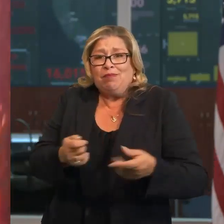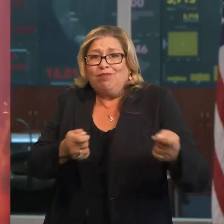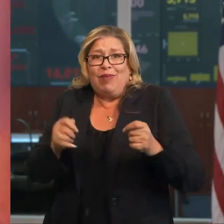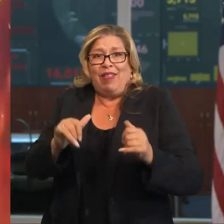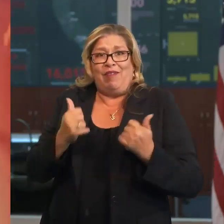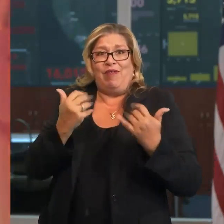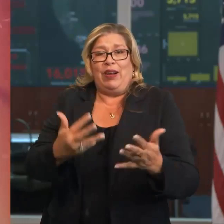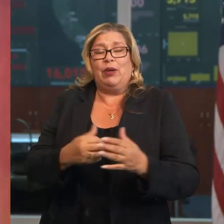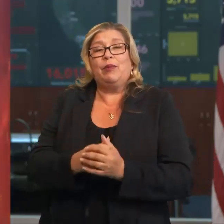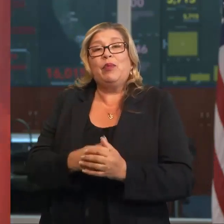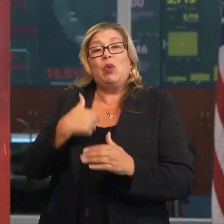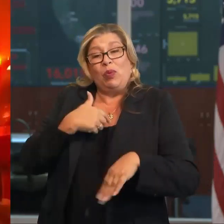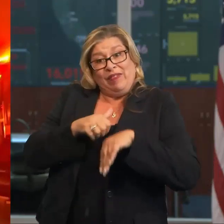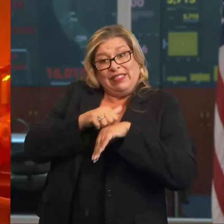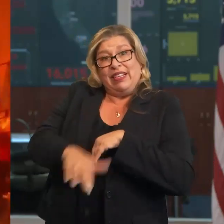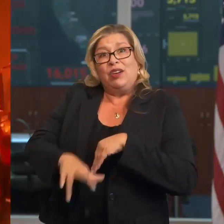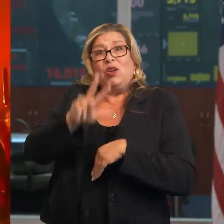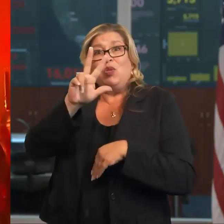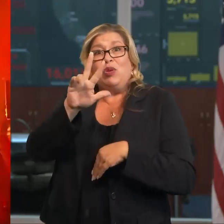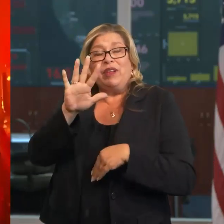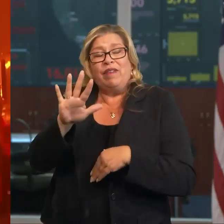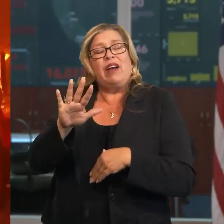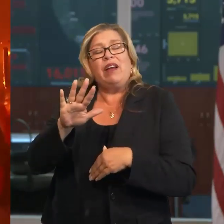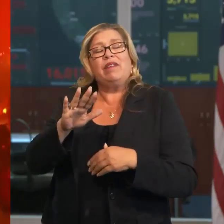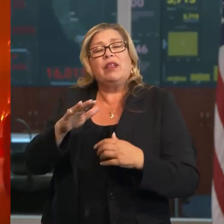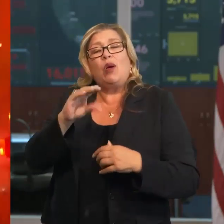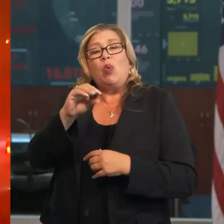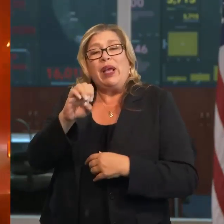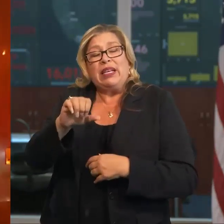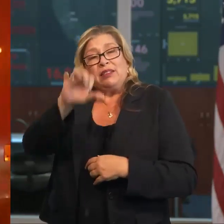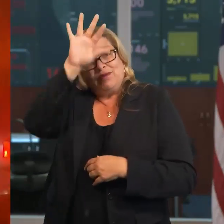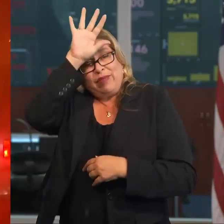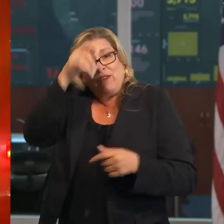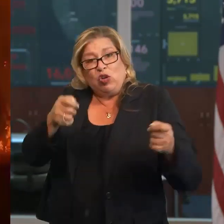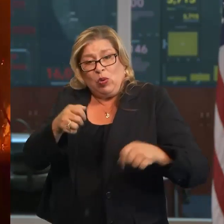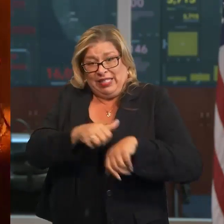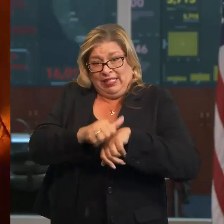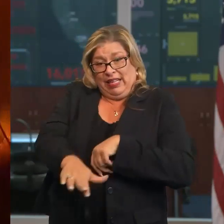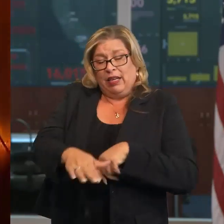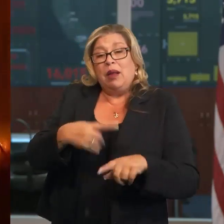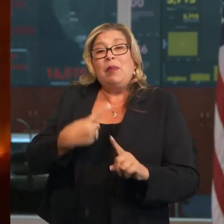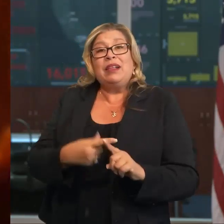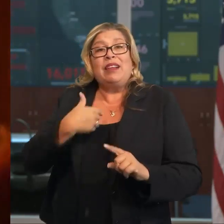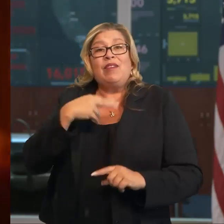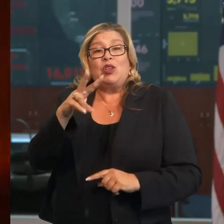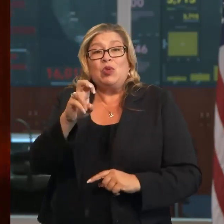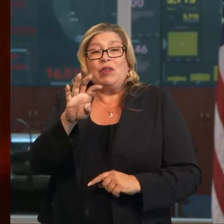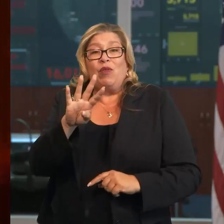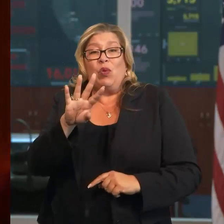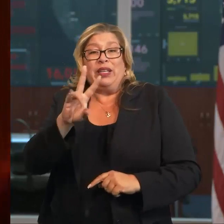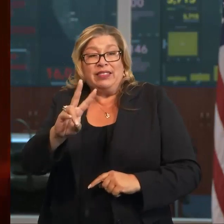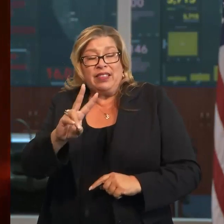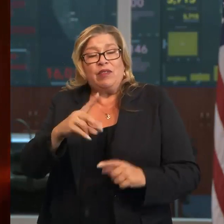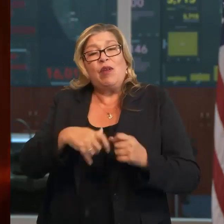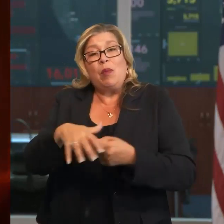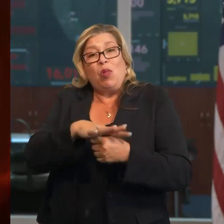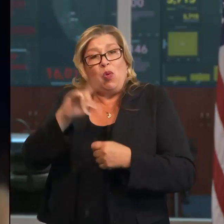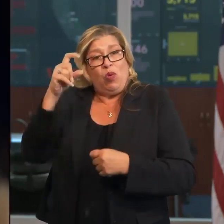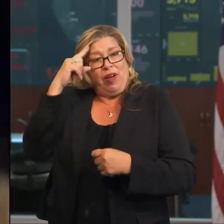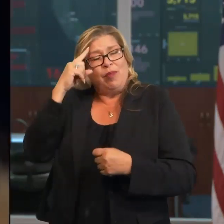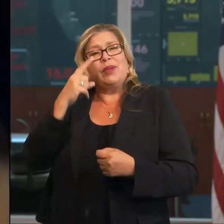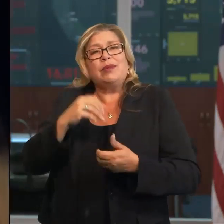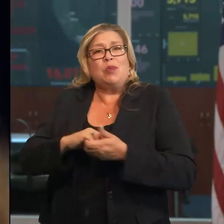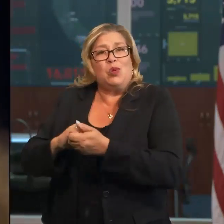are 35 OES engines deployed through mutual aid along with 247 from local government and one water tender